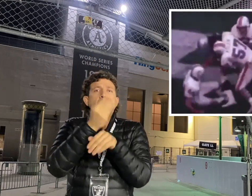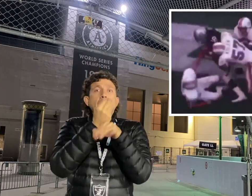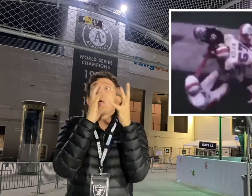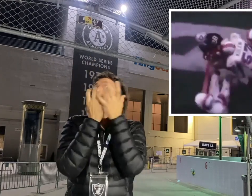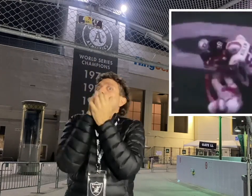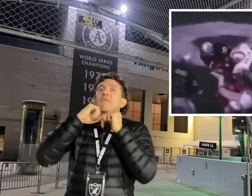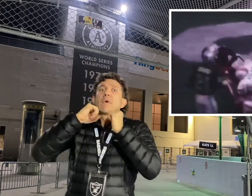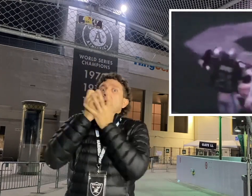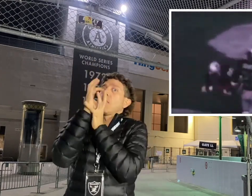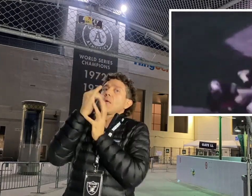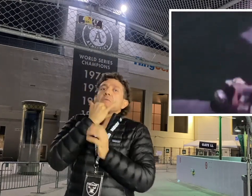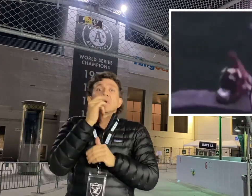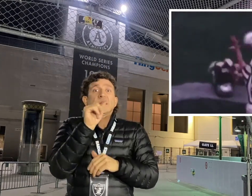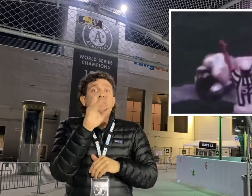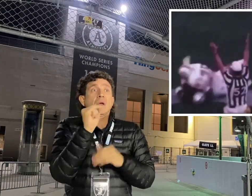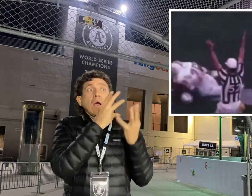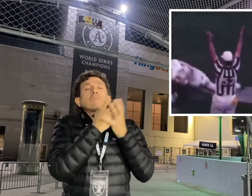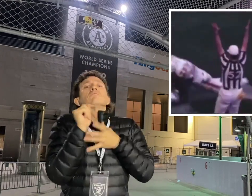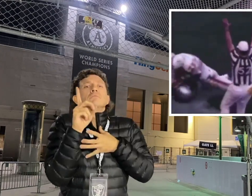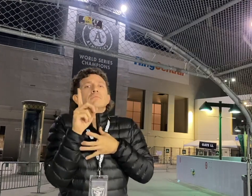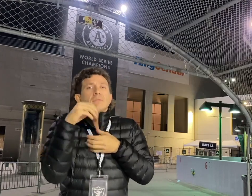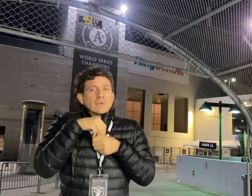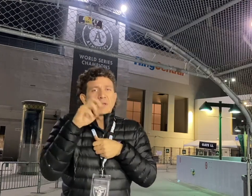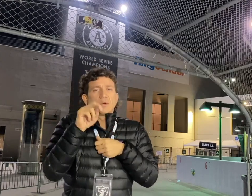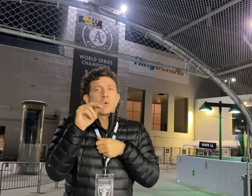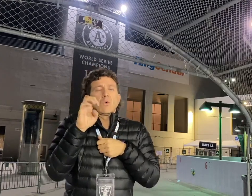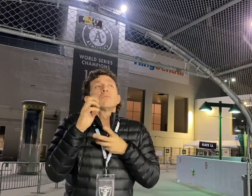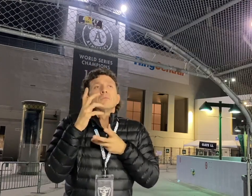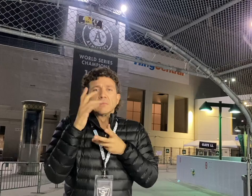That play is now known as the Sea of Hands.